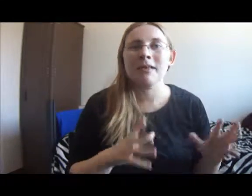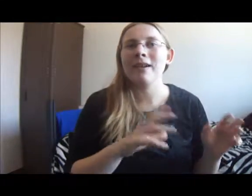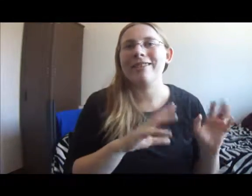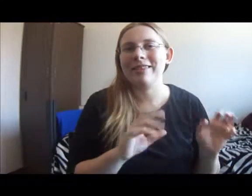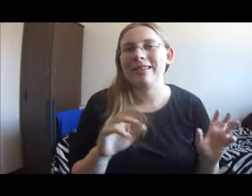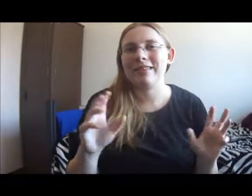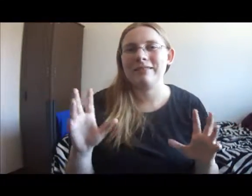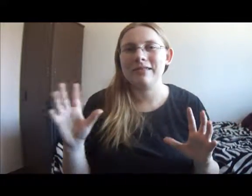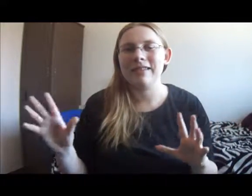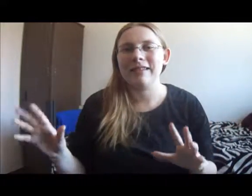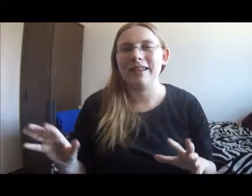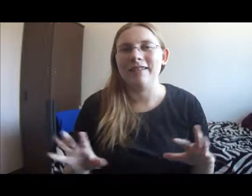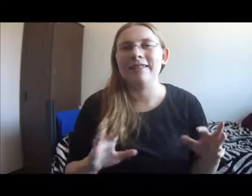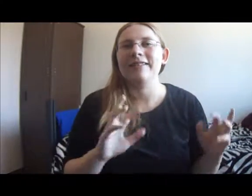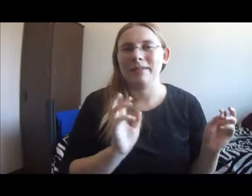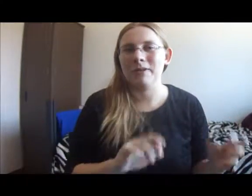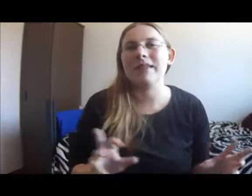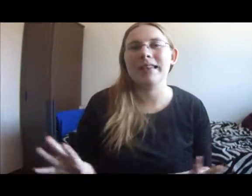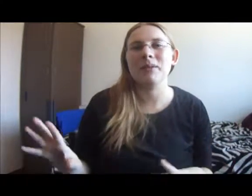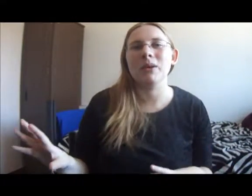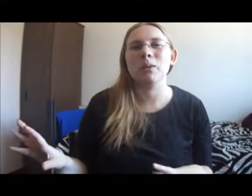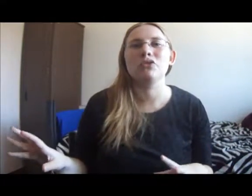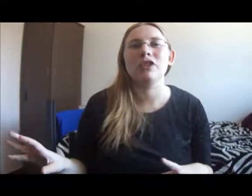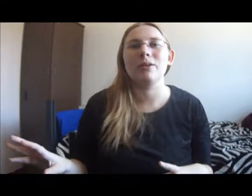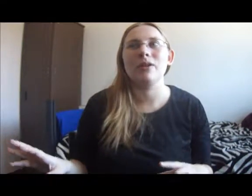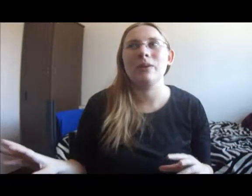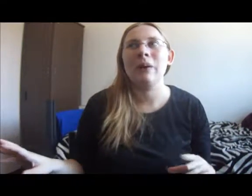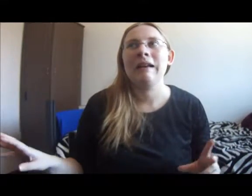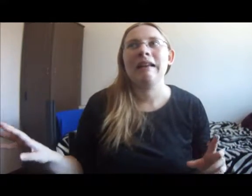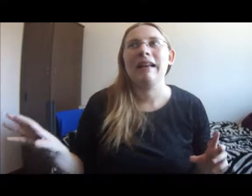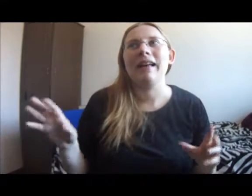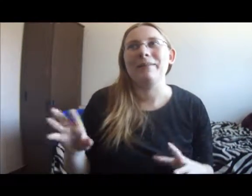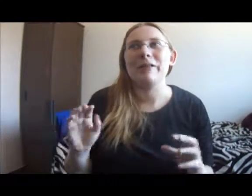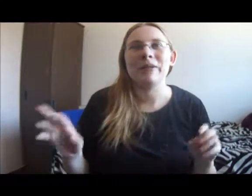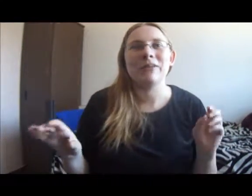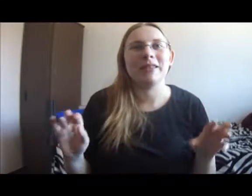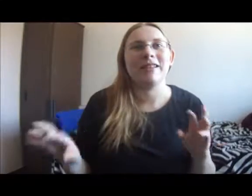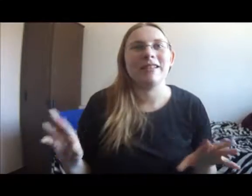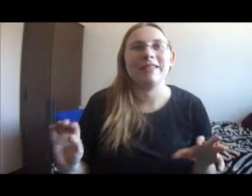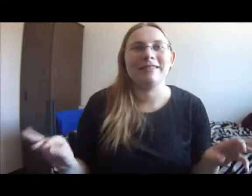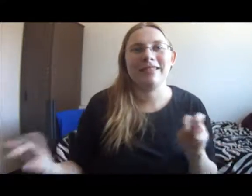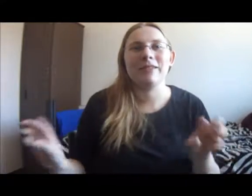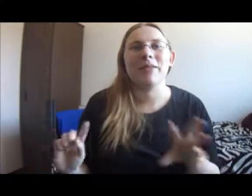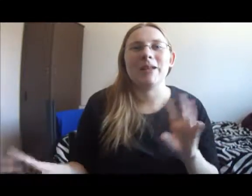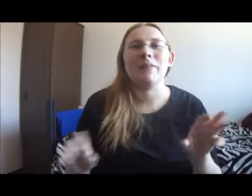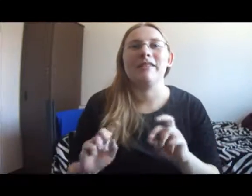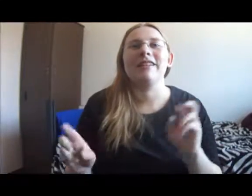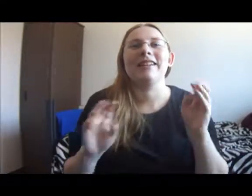it's not just these other characters. Like we're seeing it with the Golden Trio too. Especially when they all start sort of like bickering.